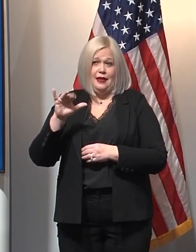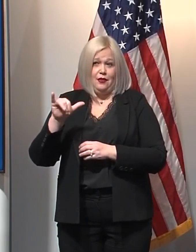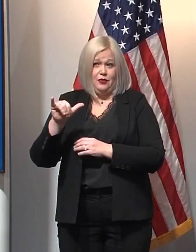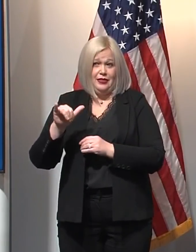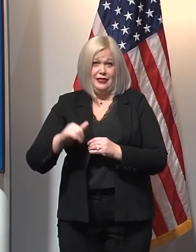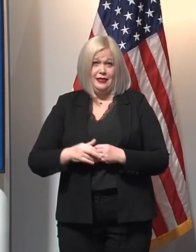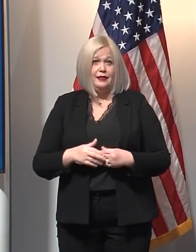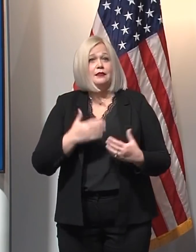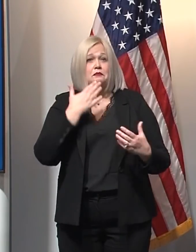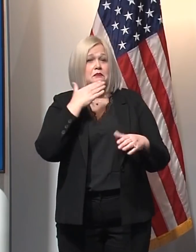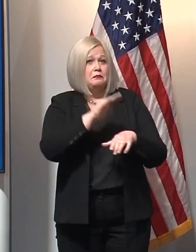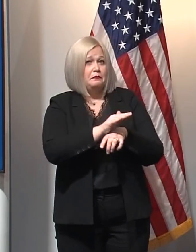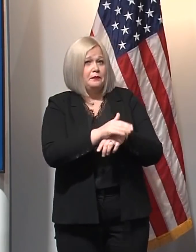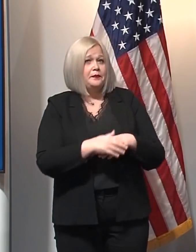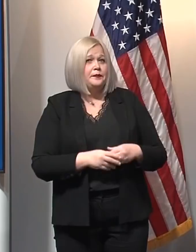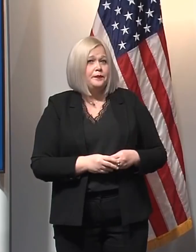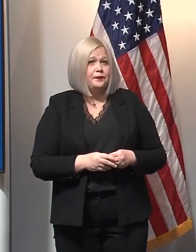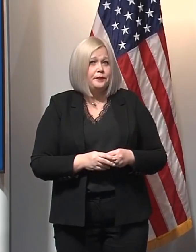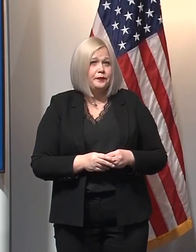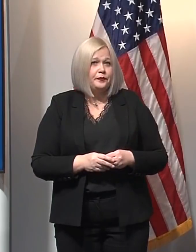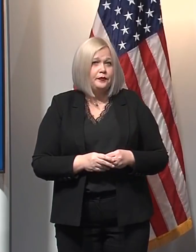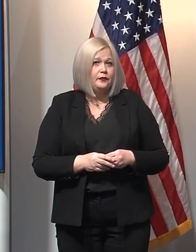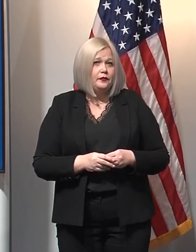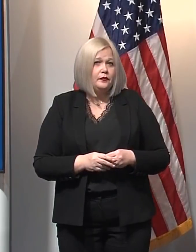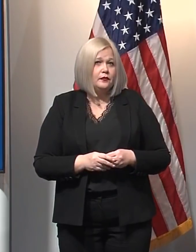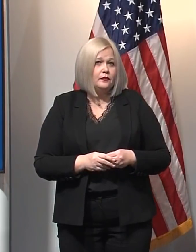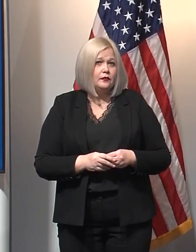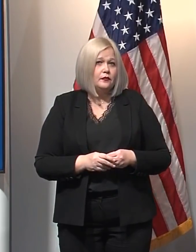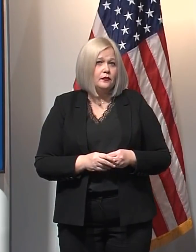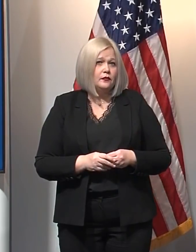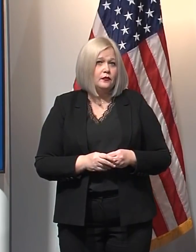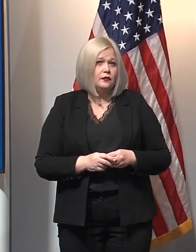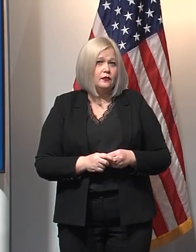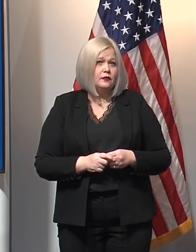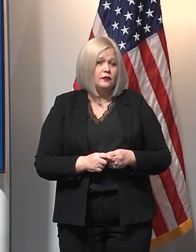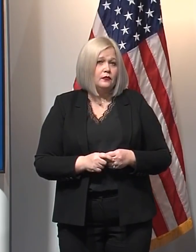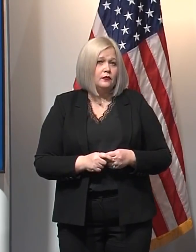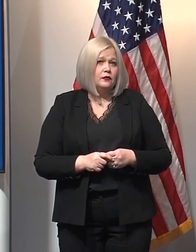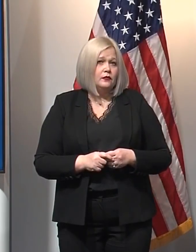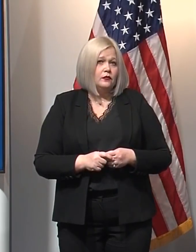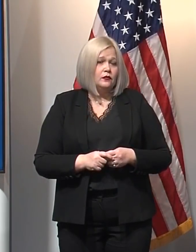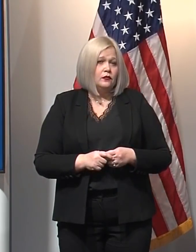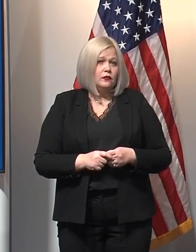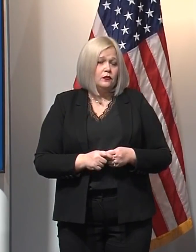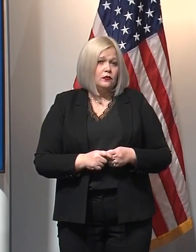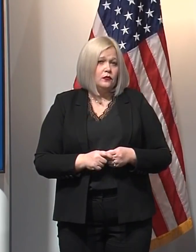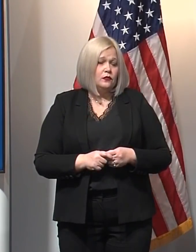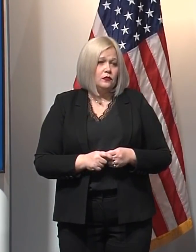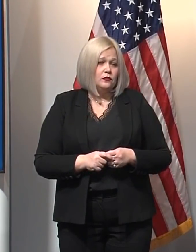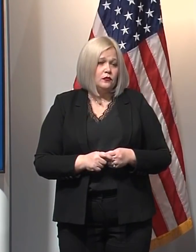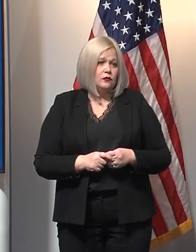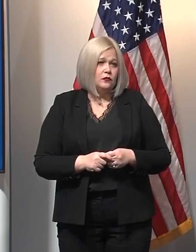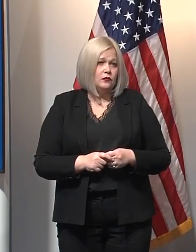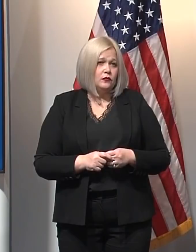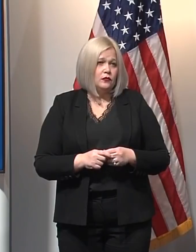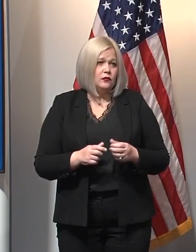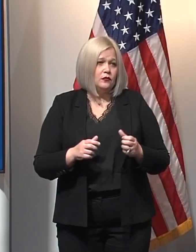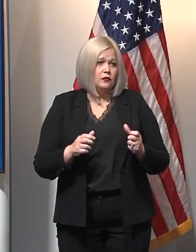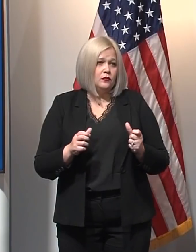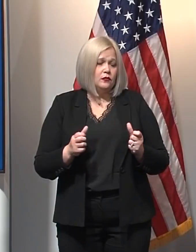Governor, good afternoon. How much vaccine could Michigan lose? And when would the federal supplies